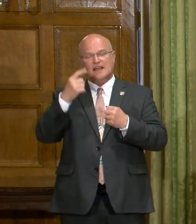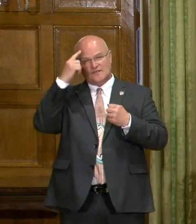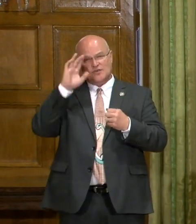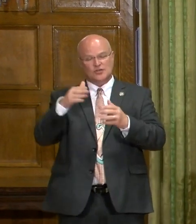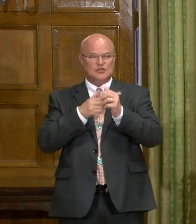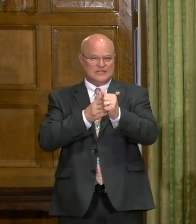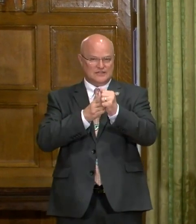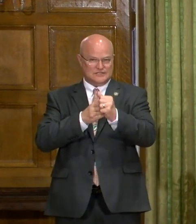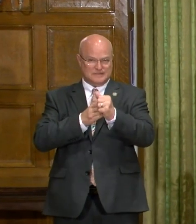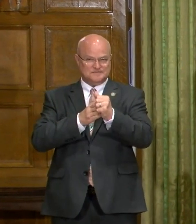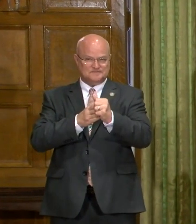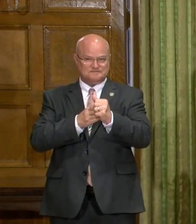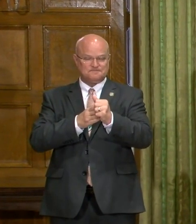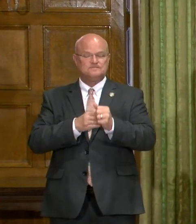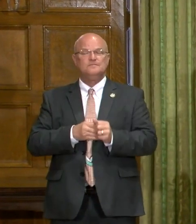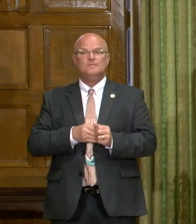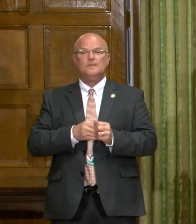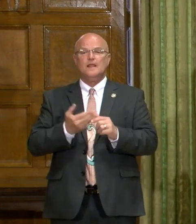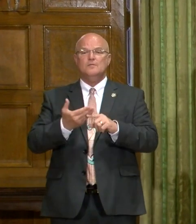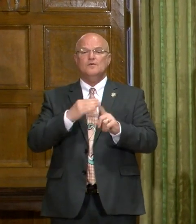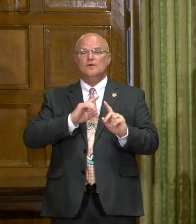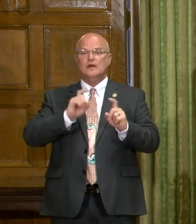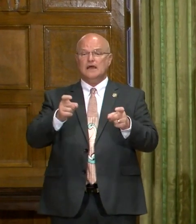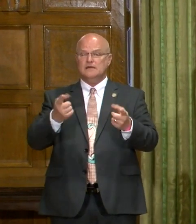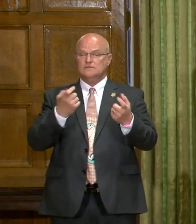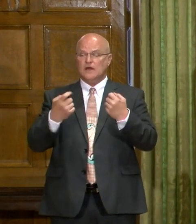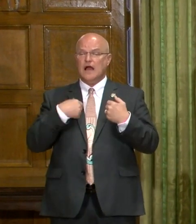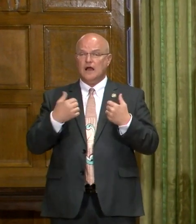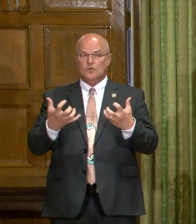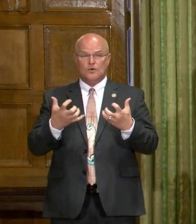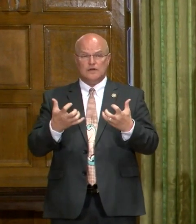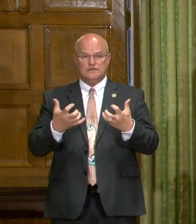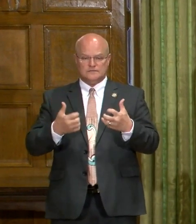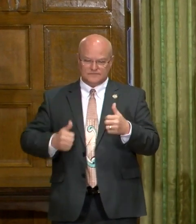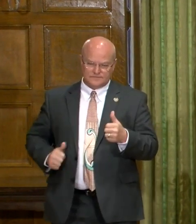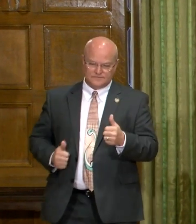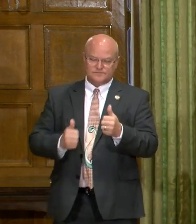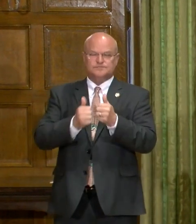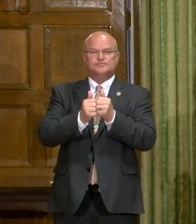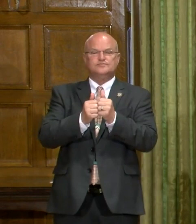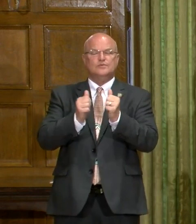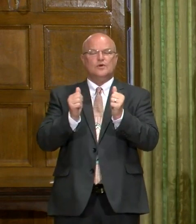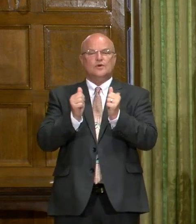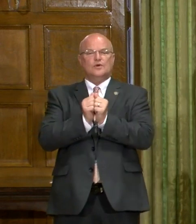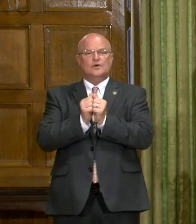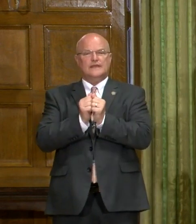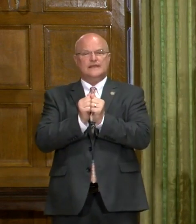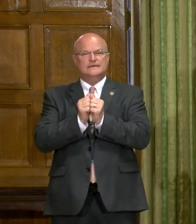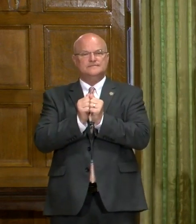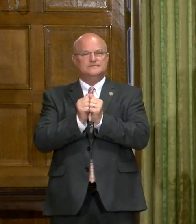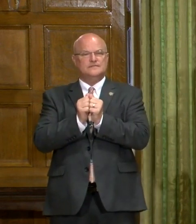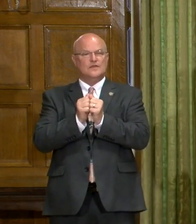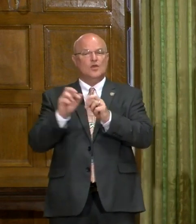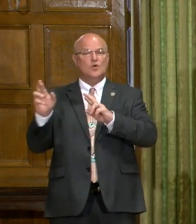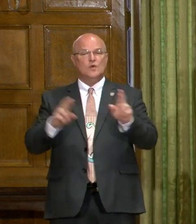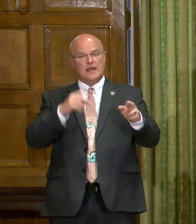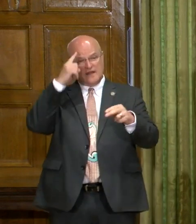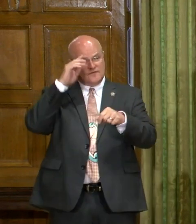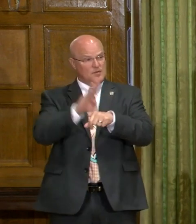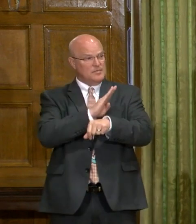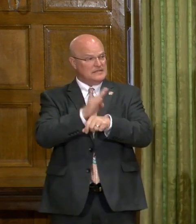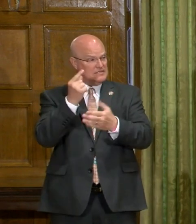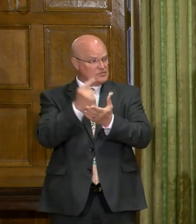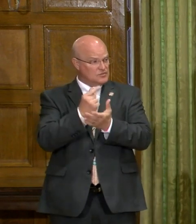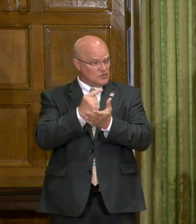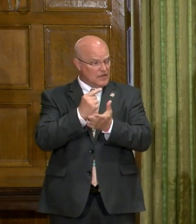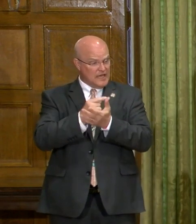for your leadership. Before we turn it over to questions, I did want to bring you up to date on the Ready for Business